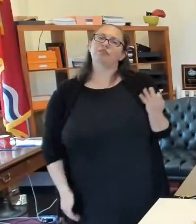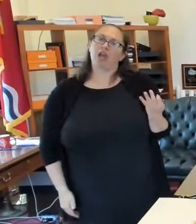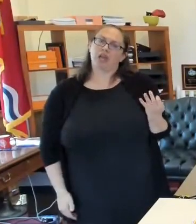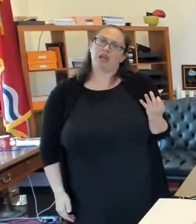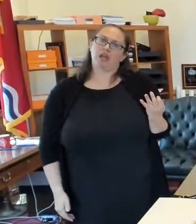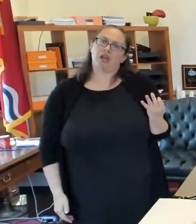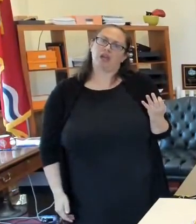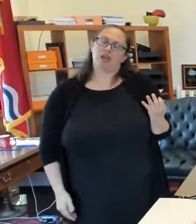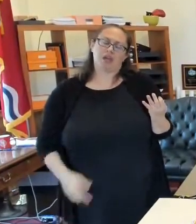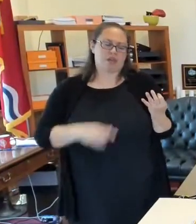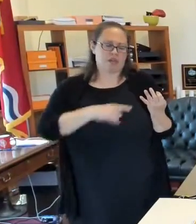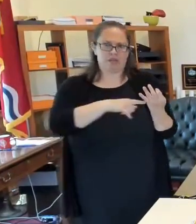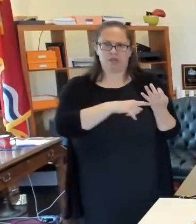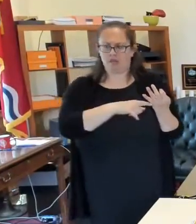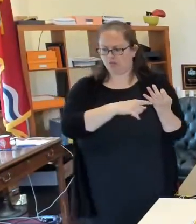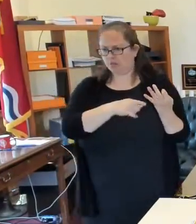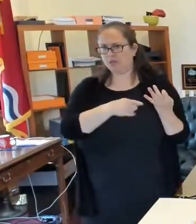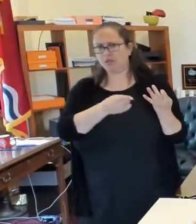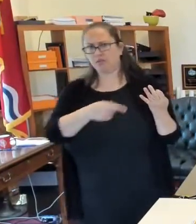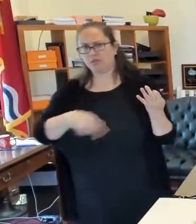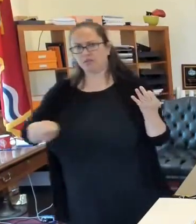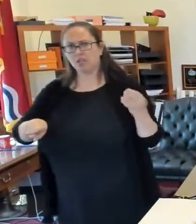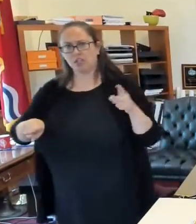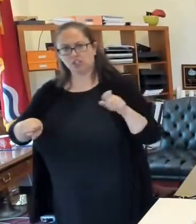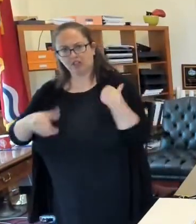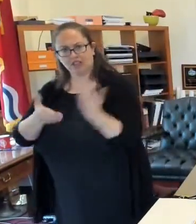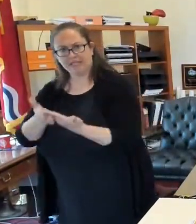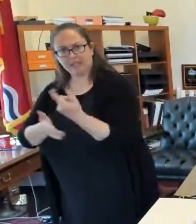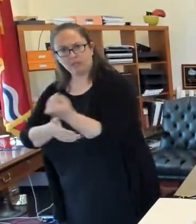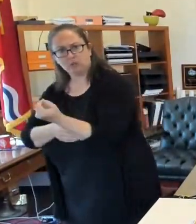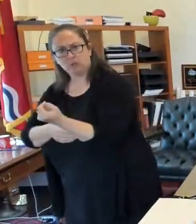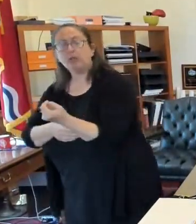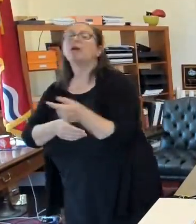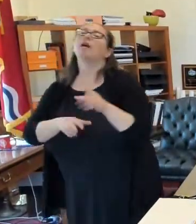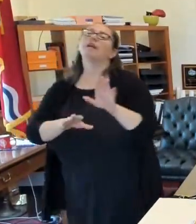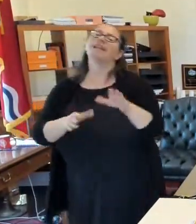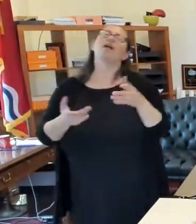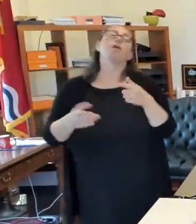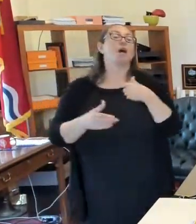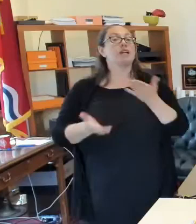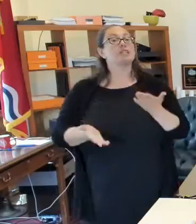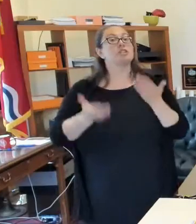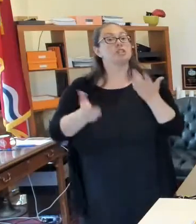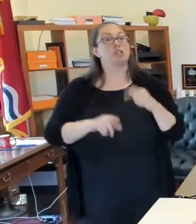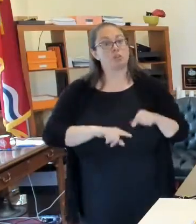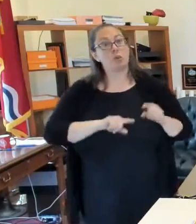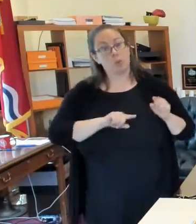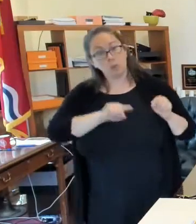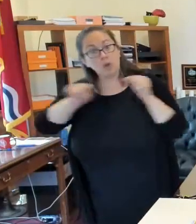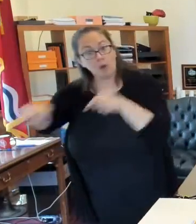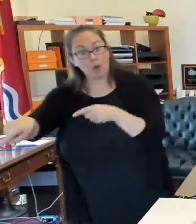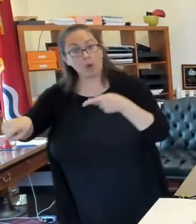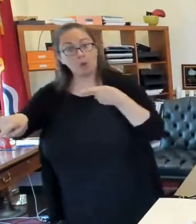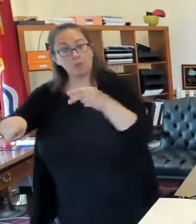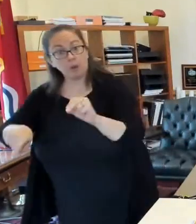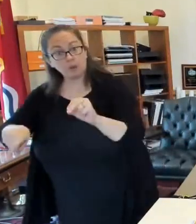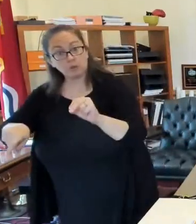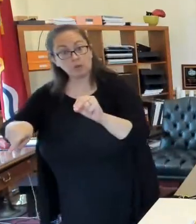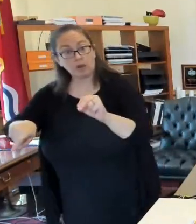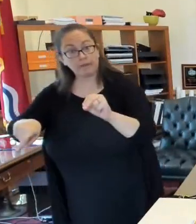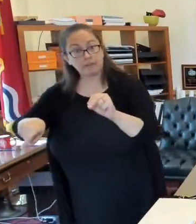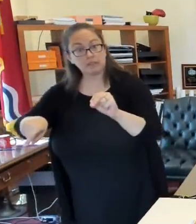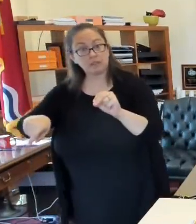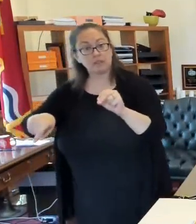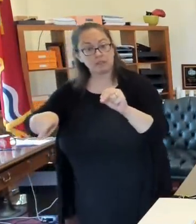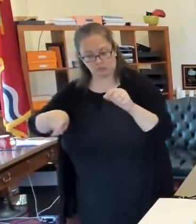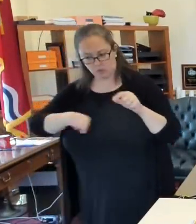get there by Tuesday, take it to the main post office. I know that's an inconvenience, but if you, if you're worried about it getting there, take it